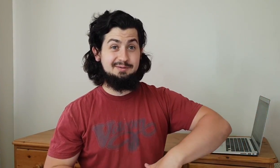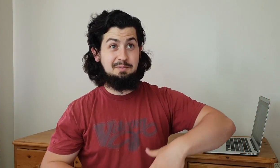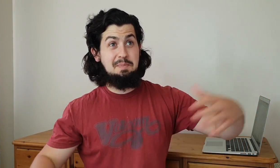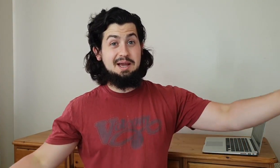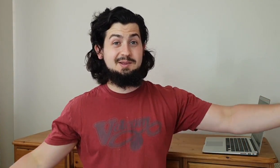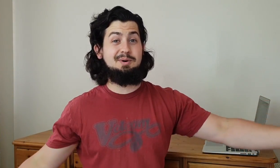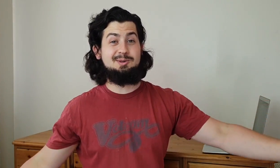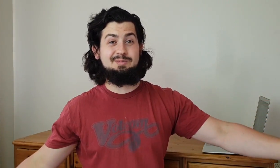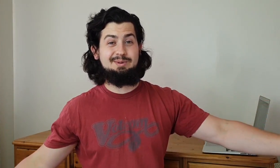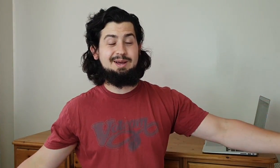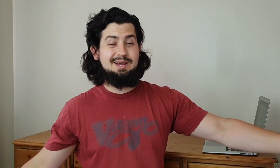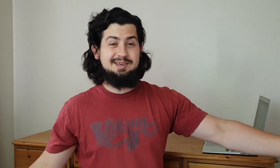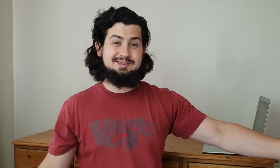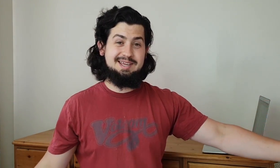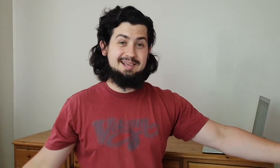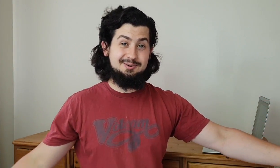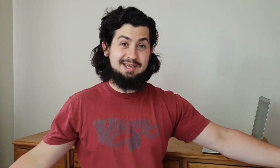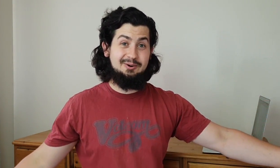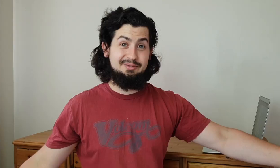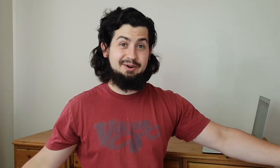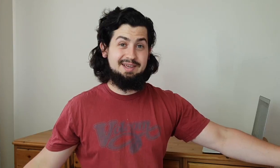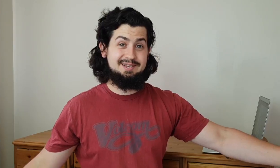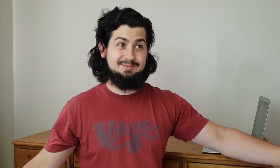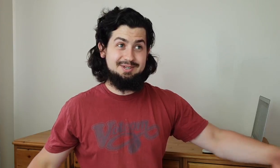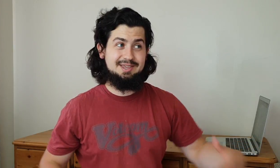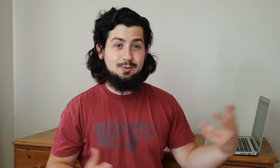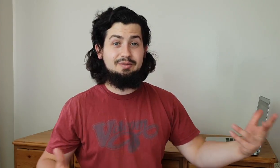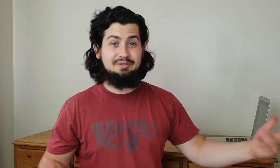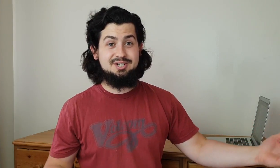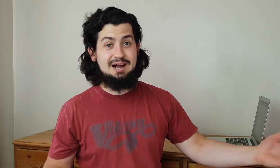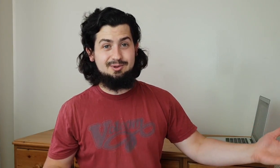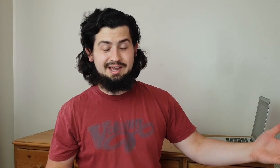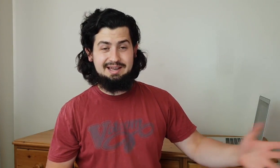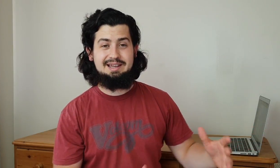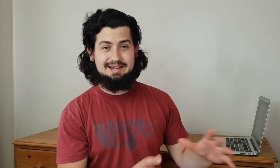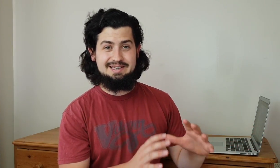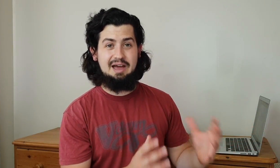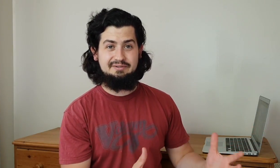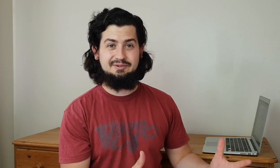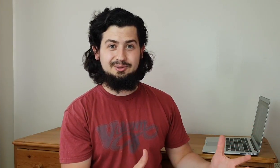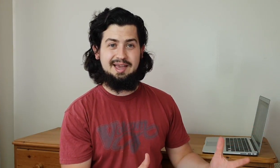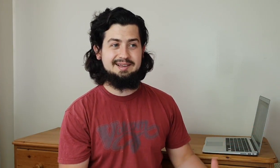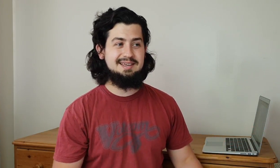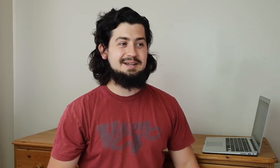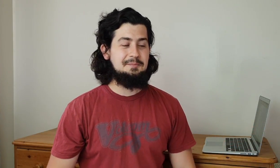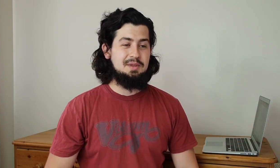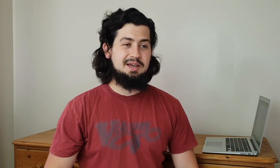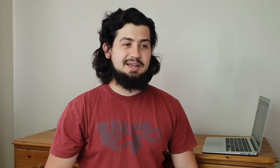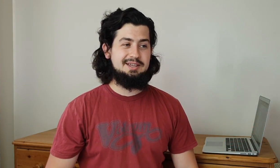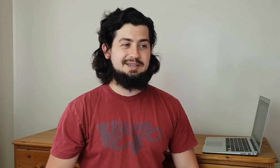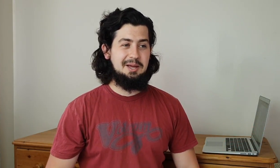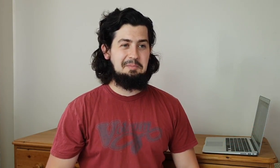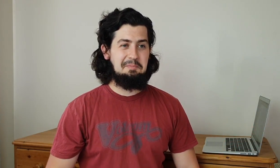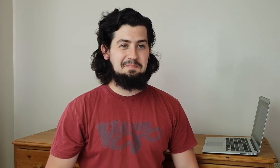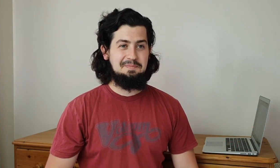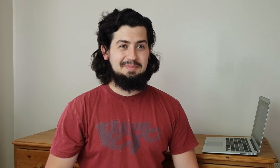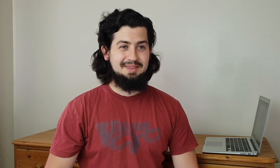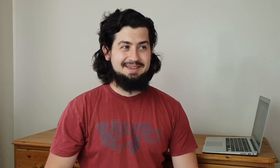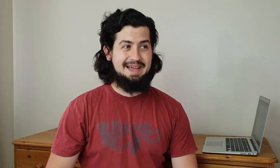as big as possible so to get to get all of their attention which is the equivalent of shouting in a deaf context and um yeah